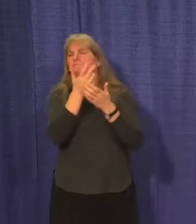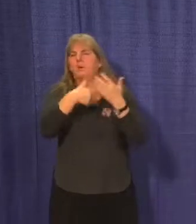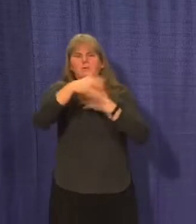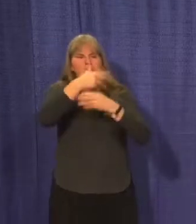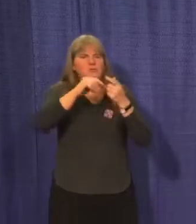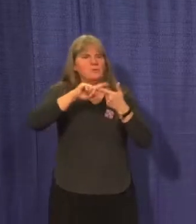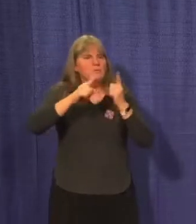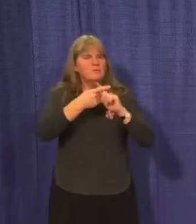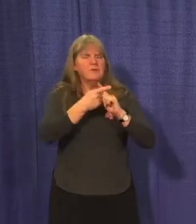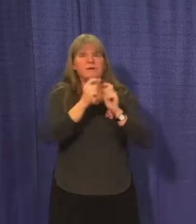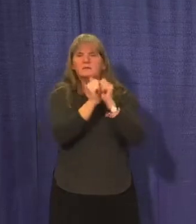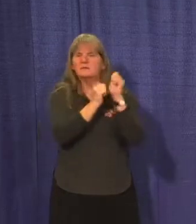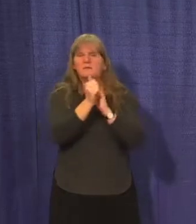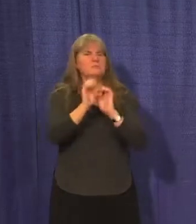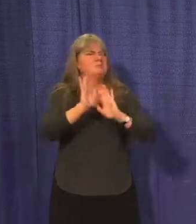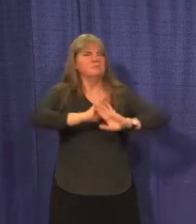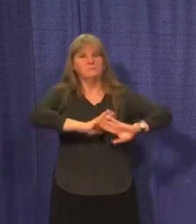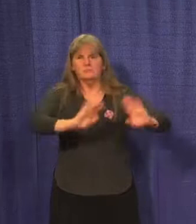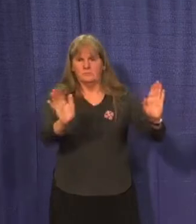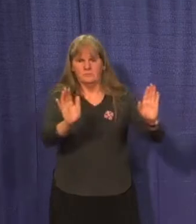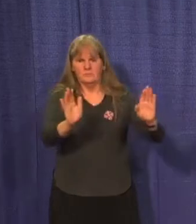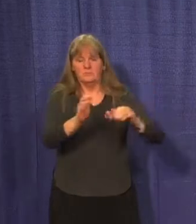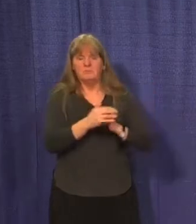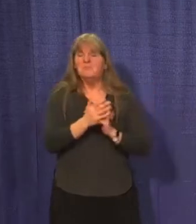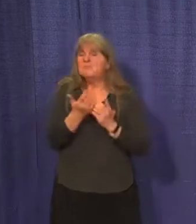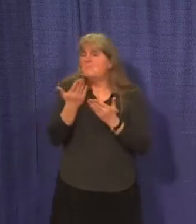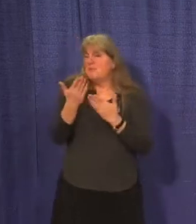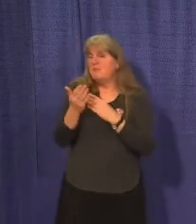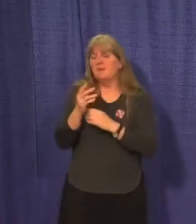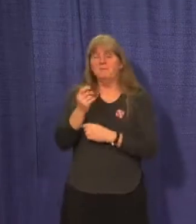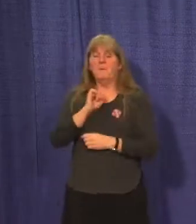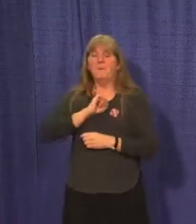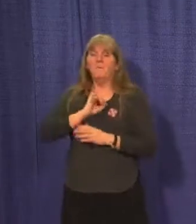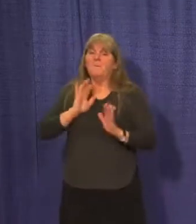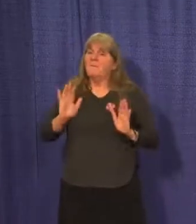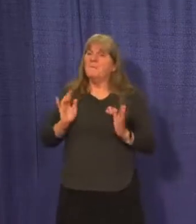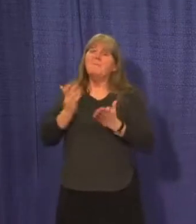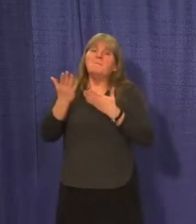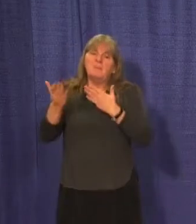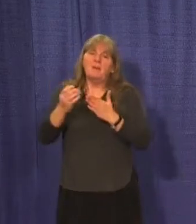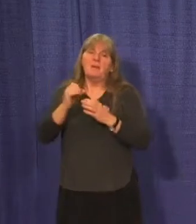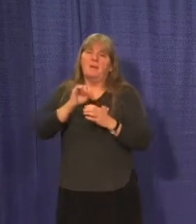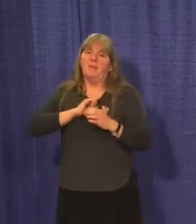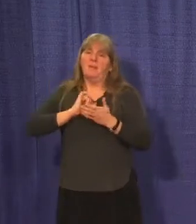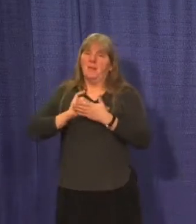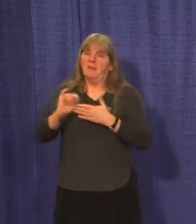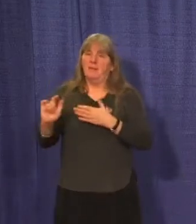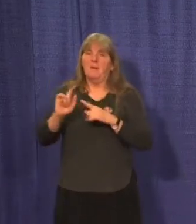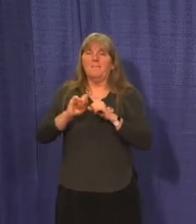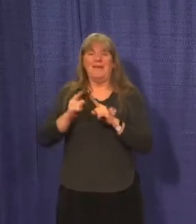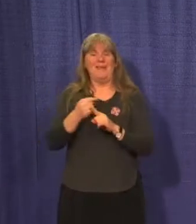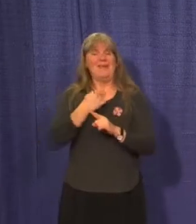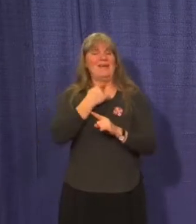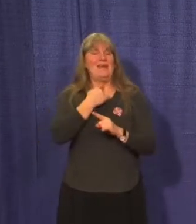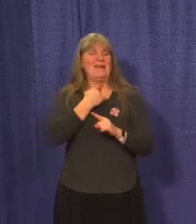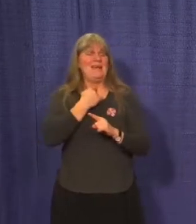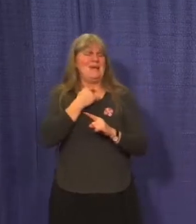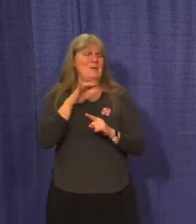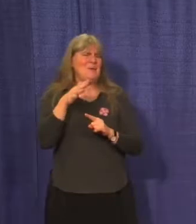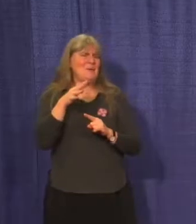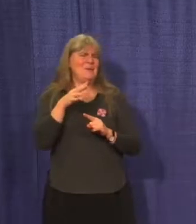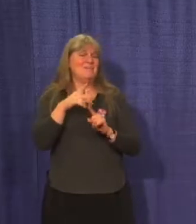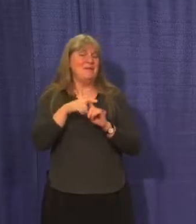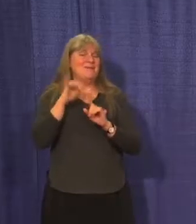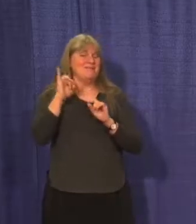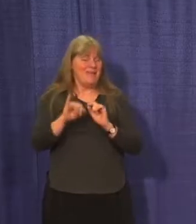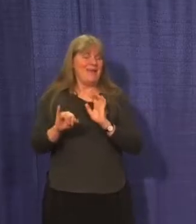Sure, perhaps it will turn out to be just a cold. But remind yourself that that sore throat could be an